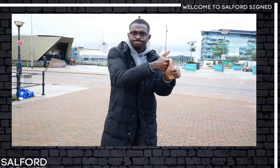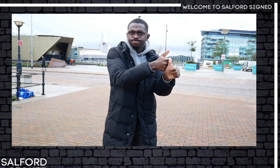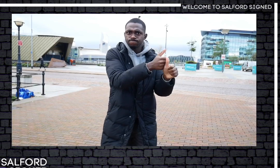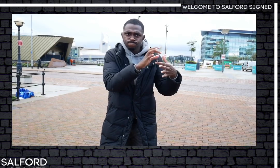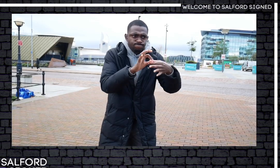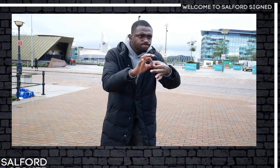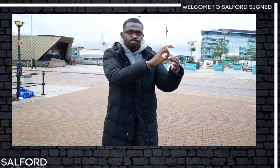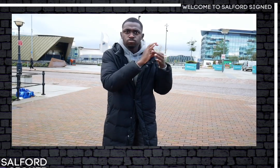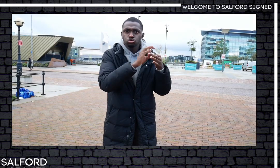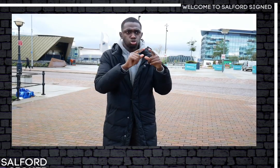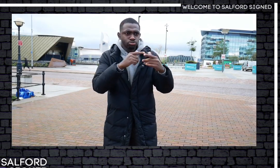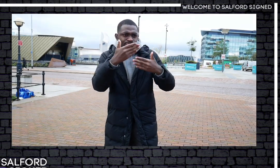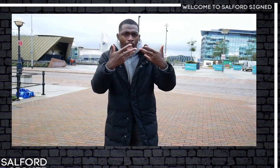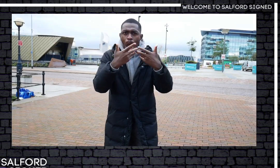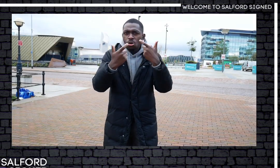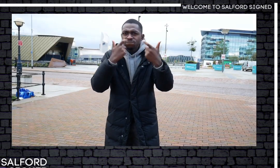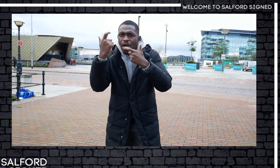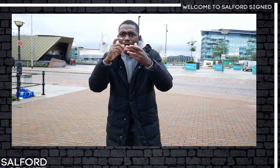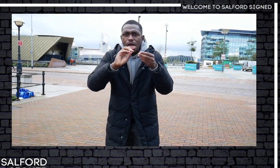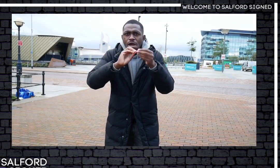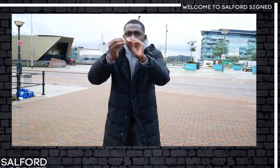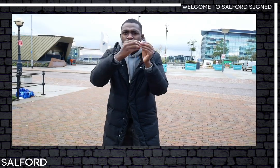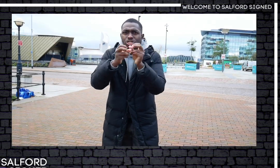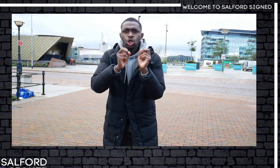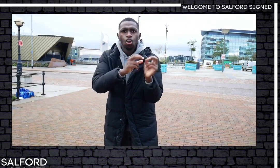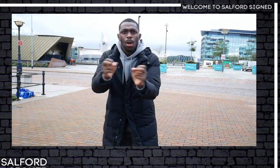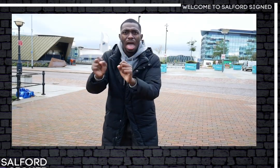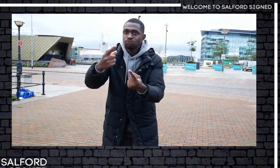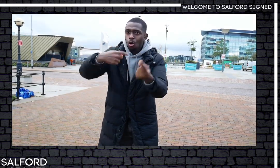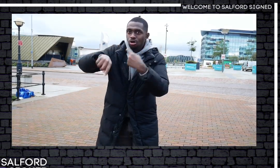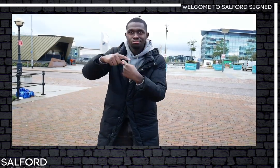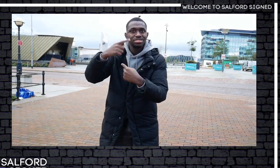team dedicated to finding new and innovative ways of working.